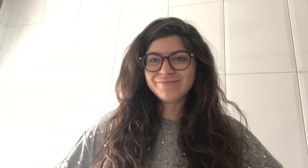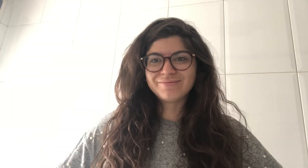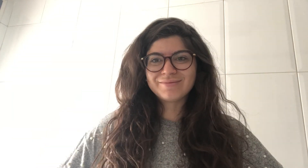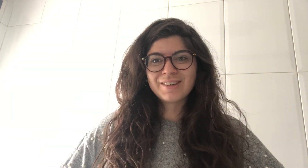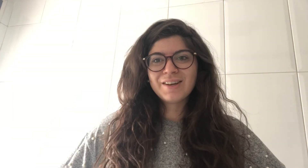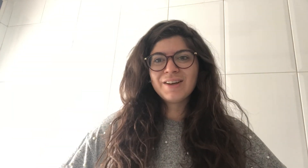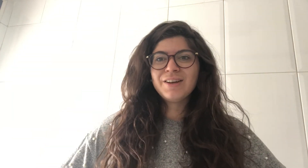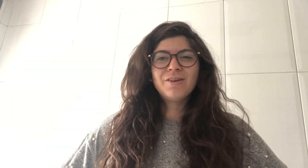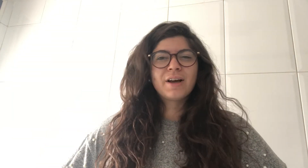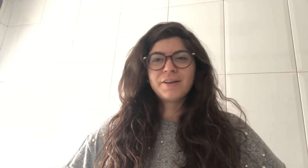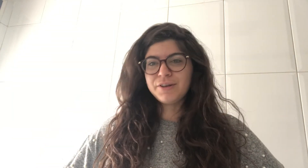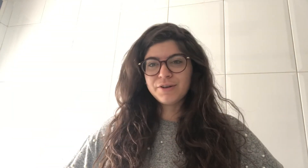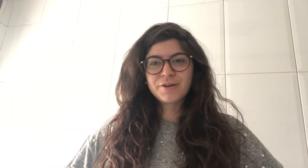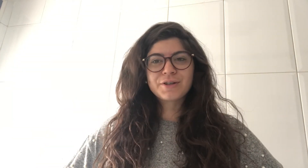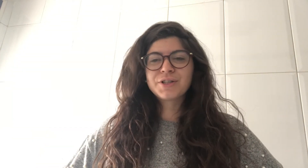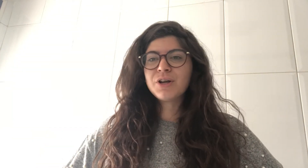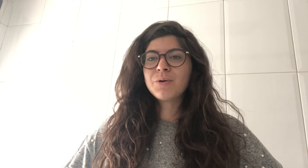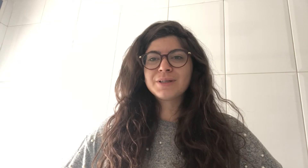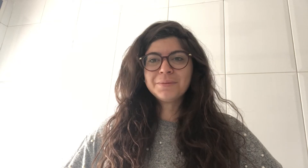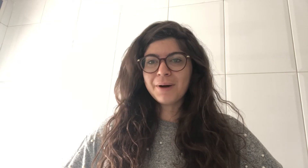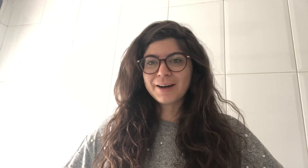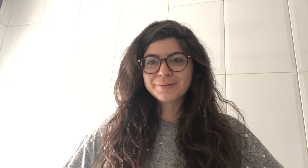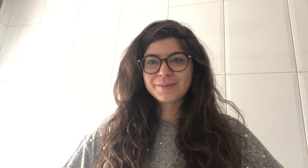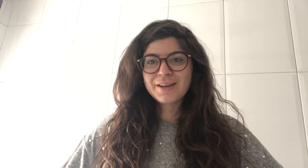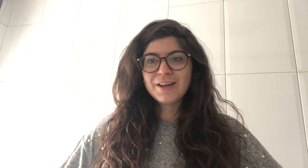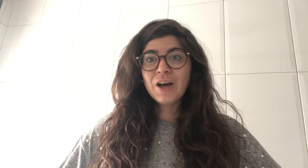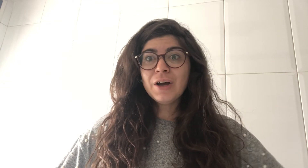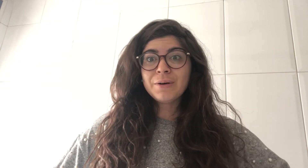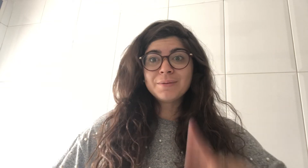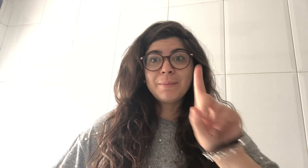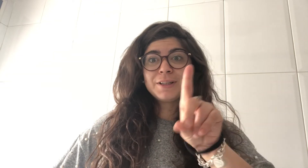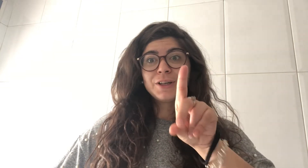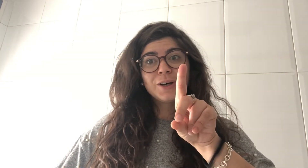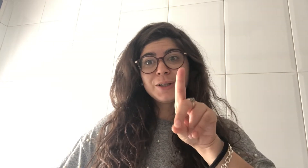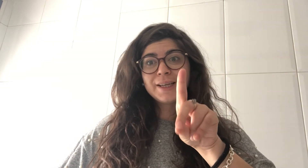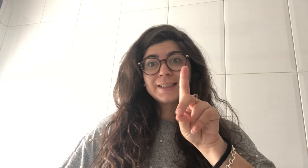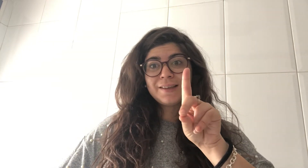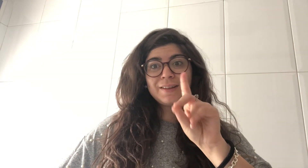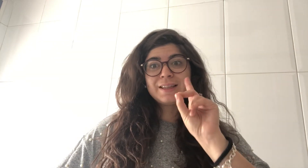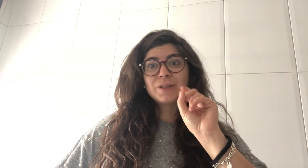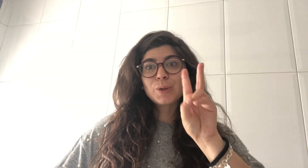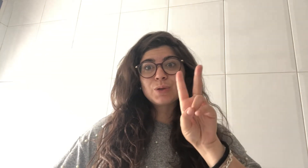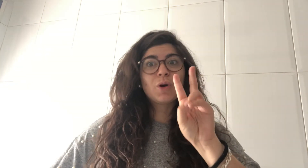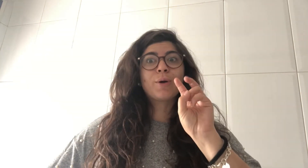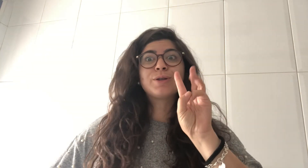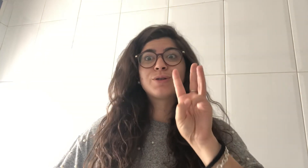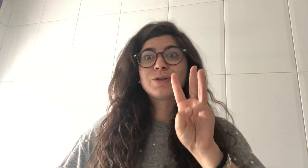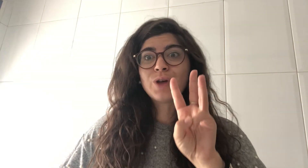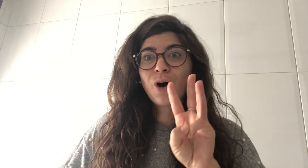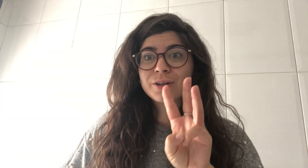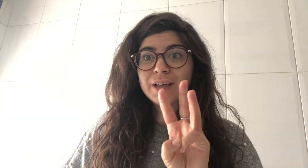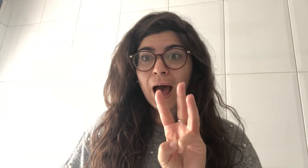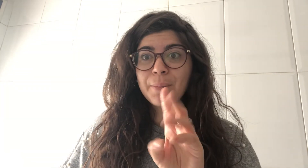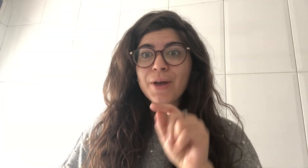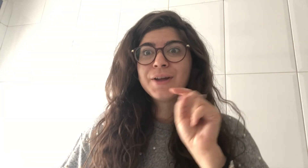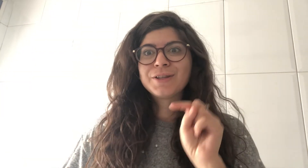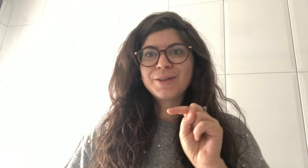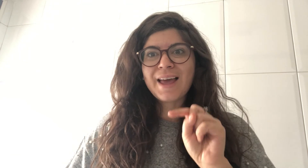look at you you're so smart remember to go to the activities to the story into the song tab today